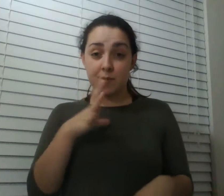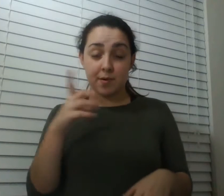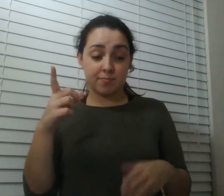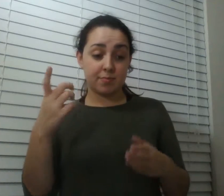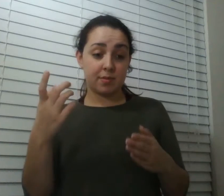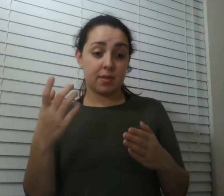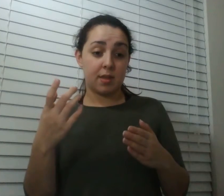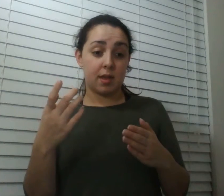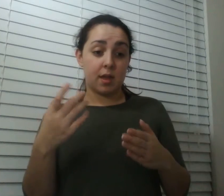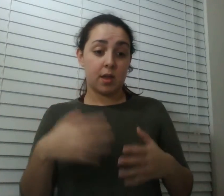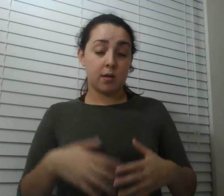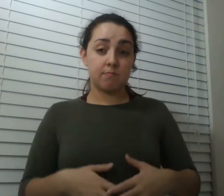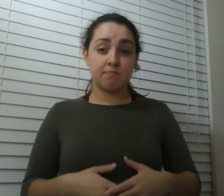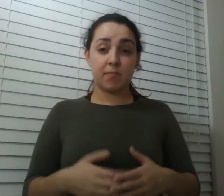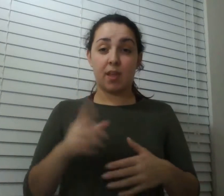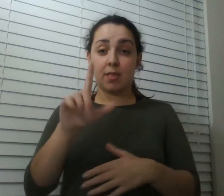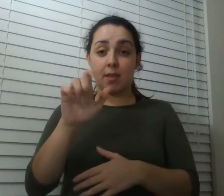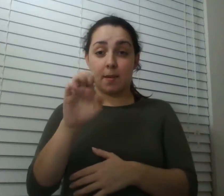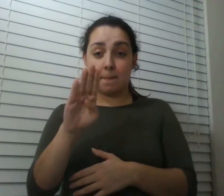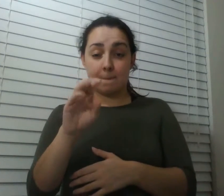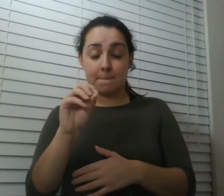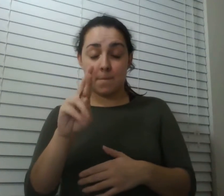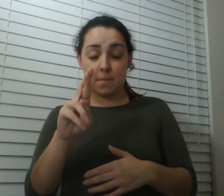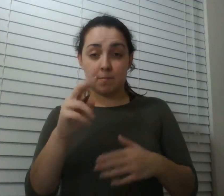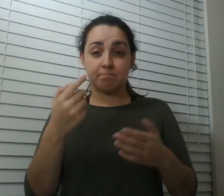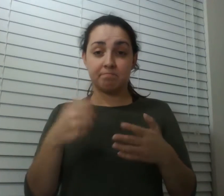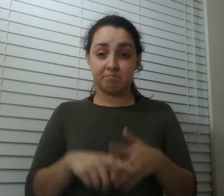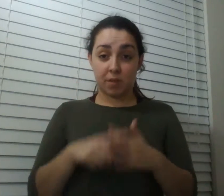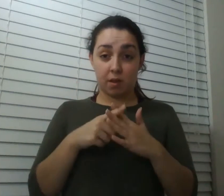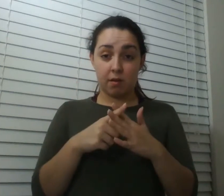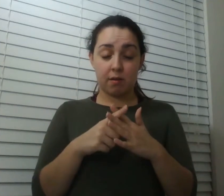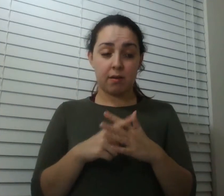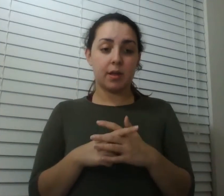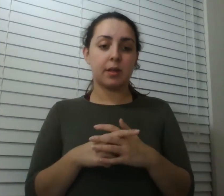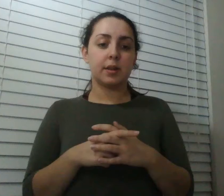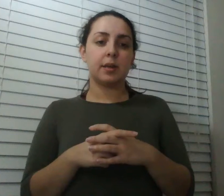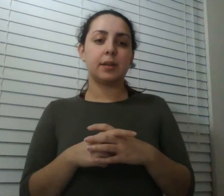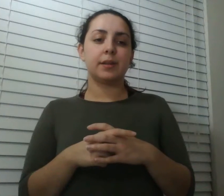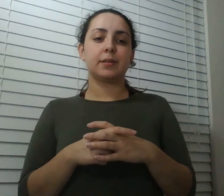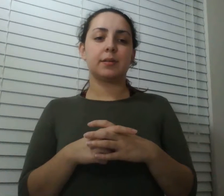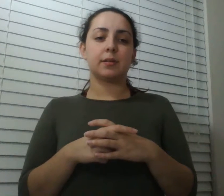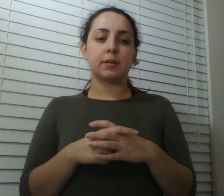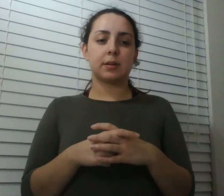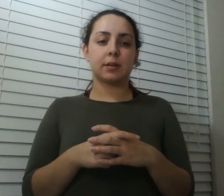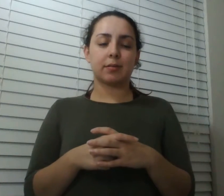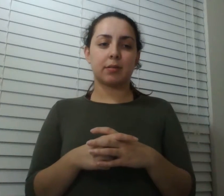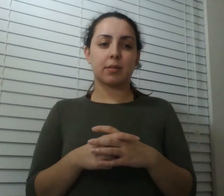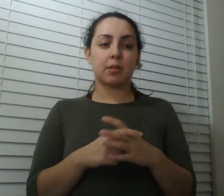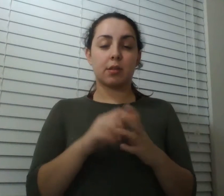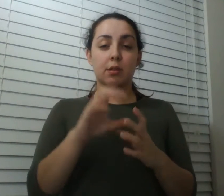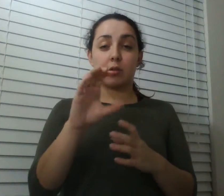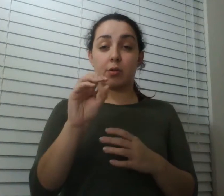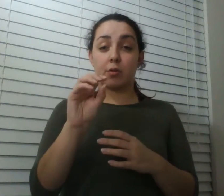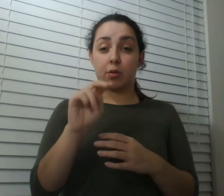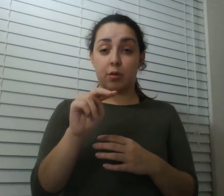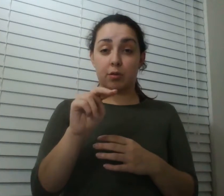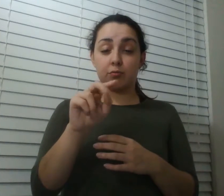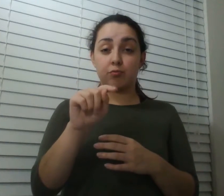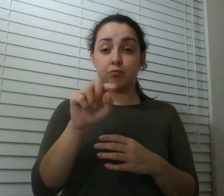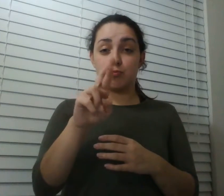and then between contractions during that pause they'd take the heat gun and